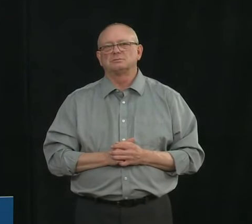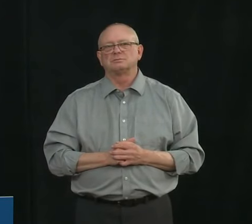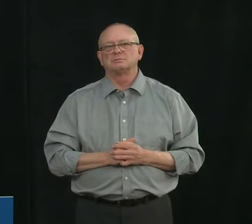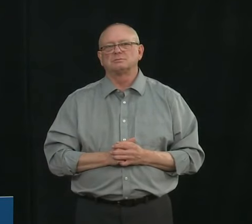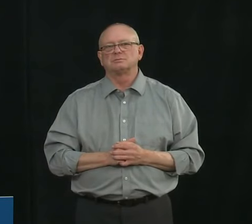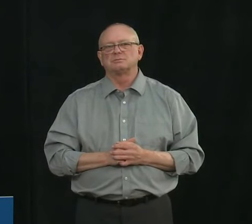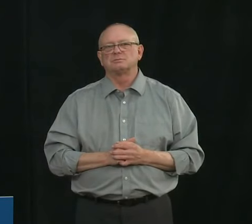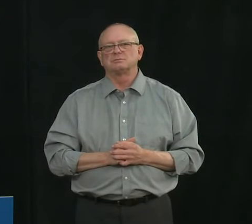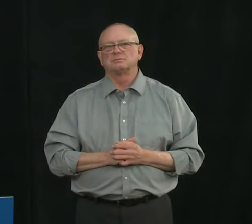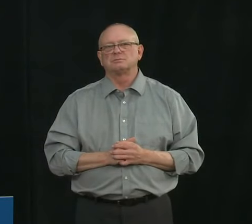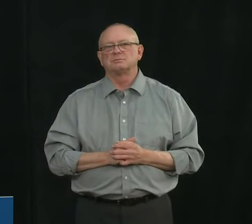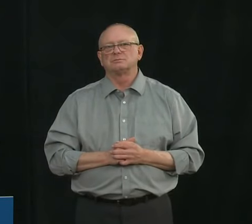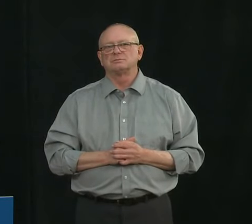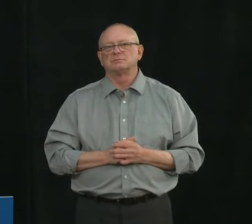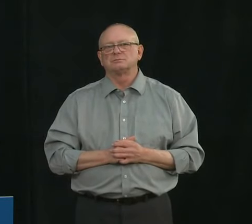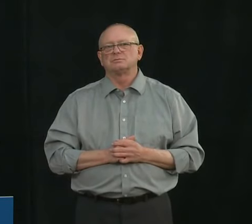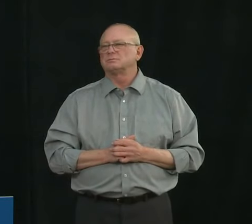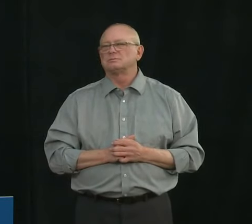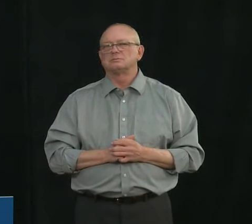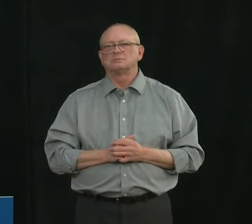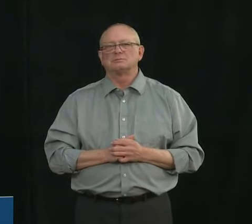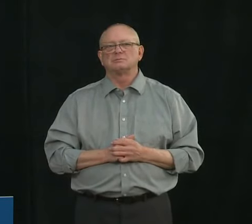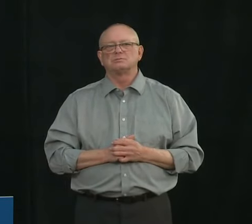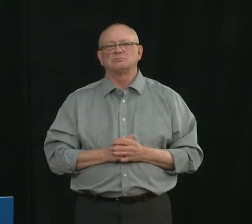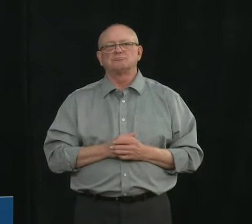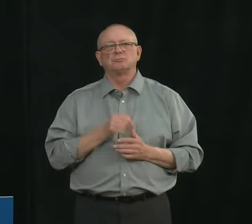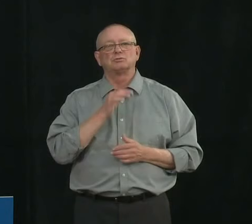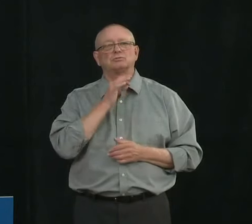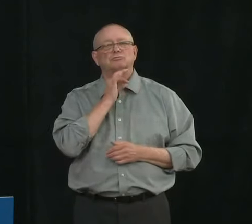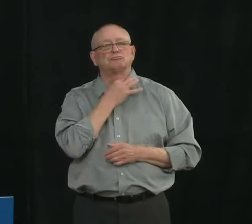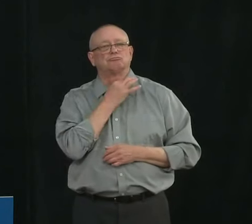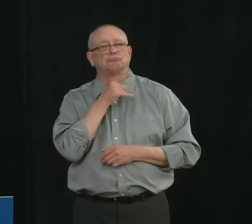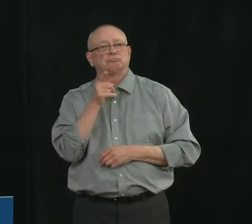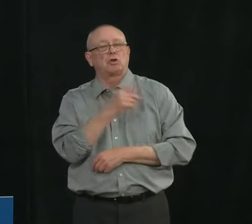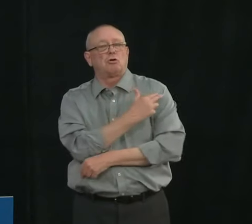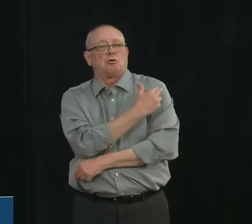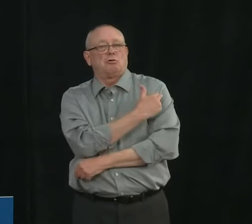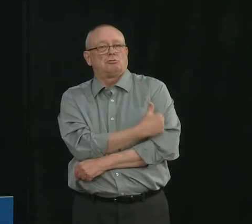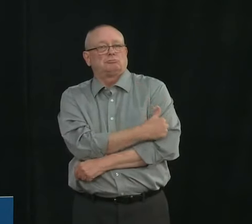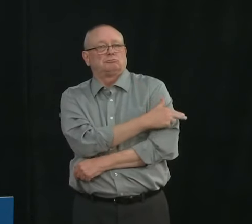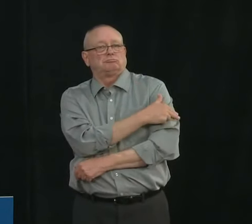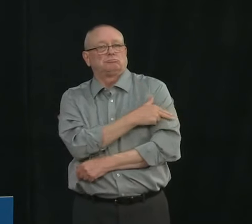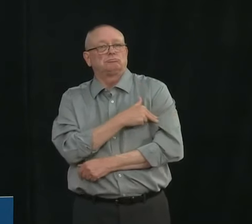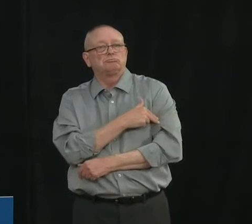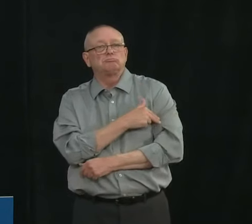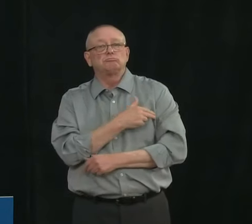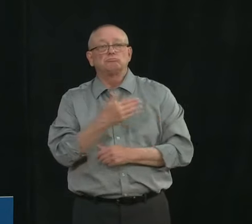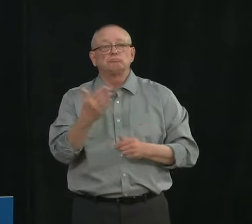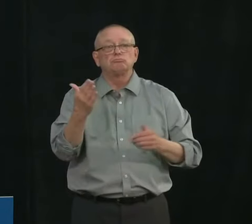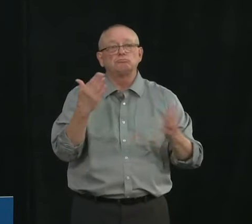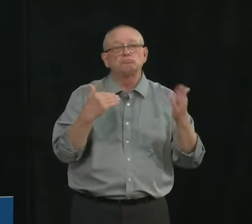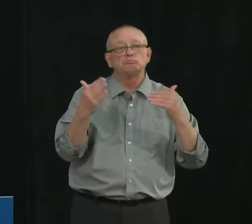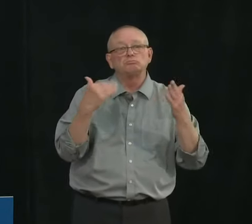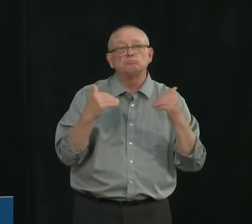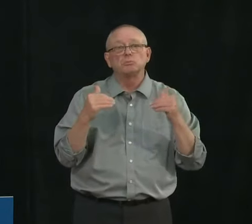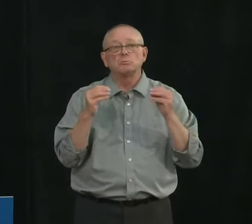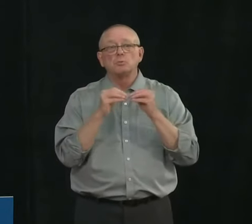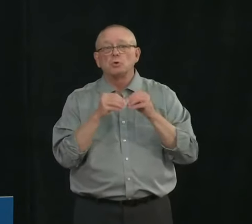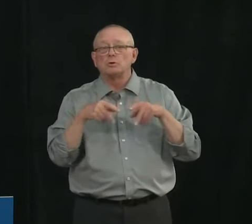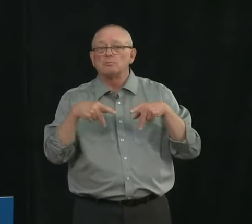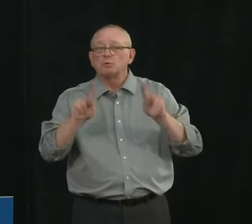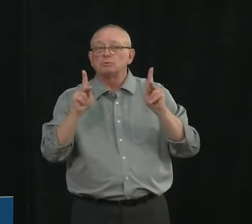on visitors to hospitals i know that we are now doing some of the elective and non-emergence surgeries and i've heard people are wondering